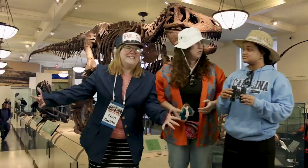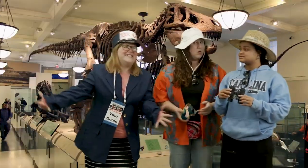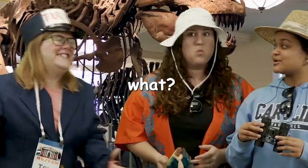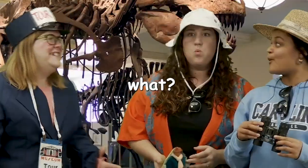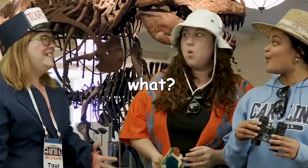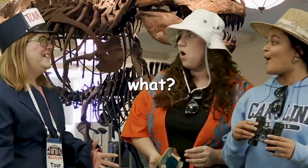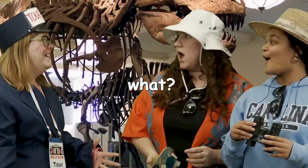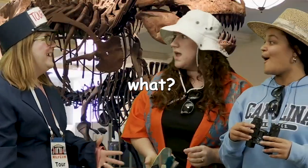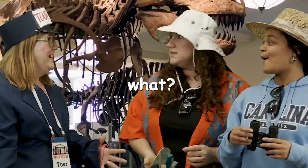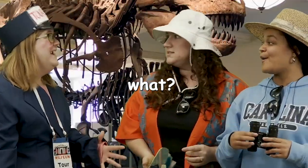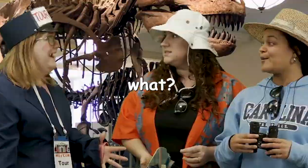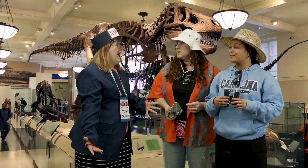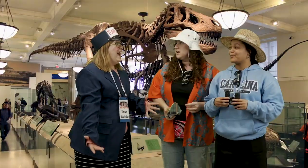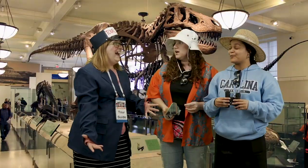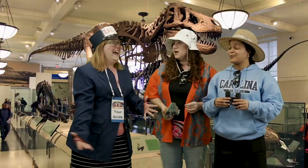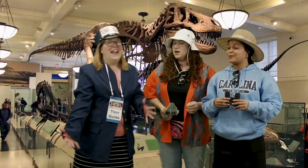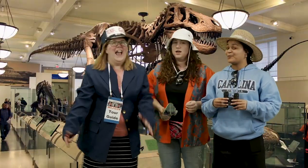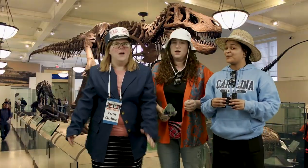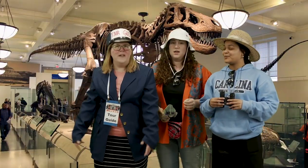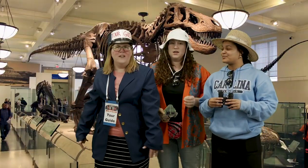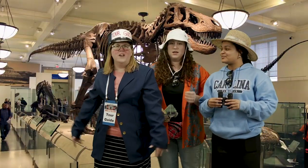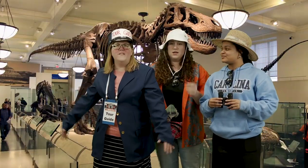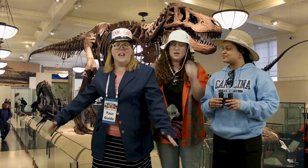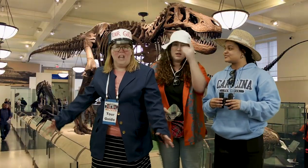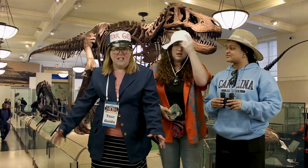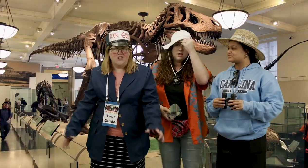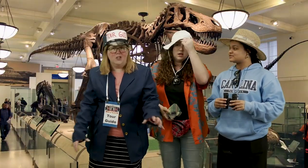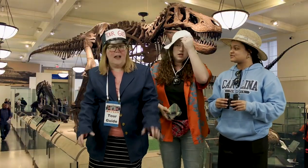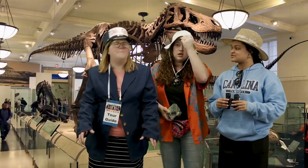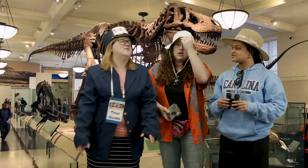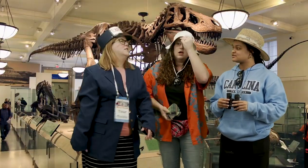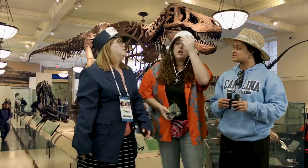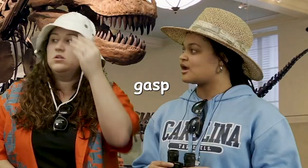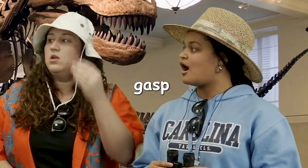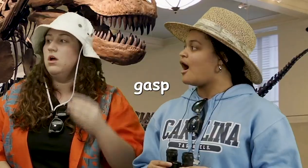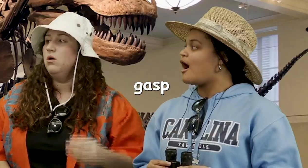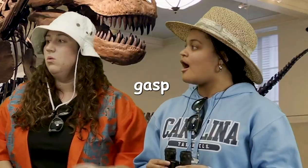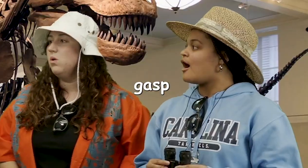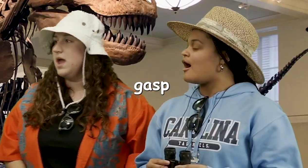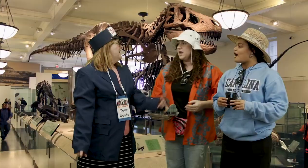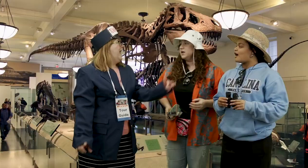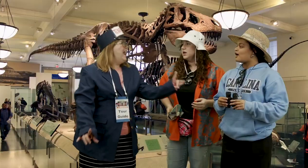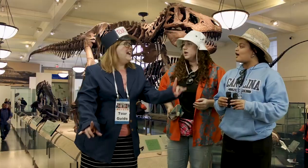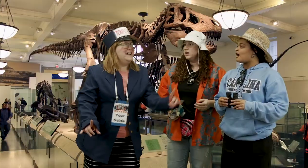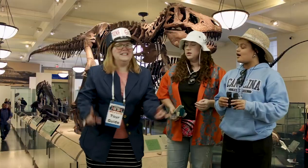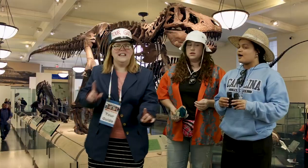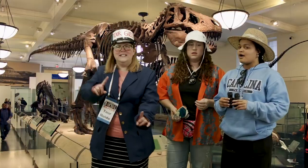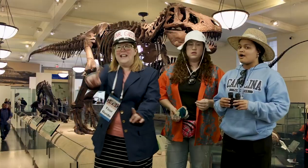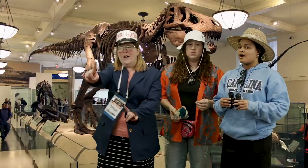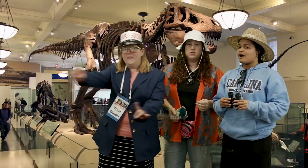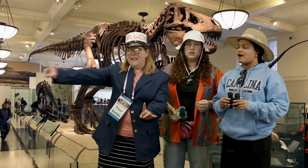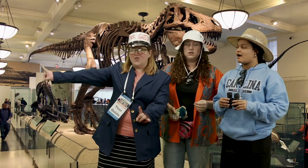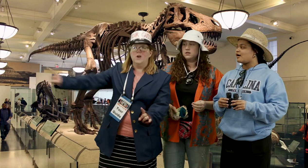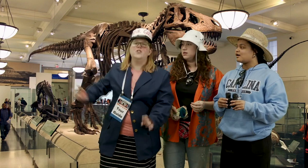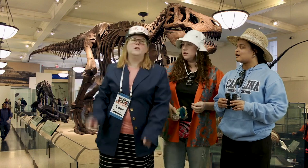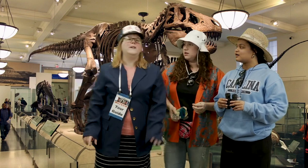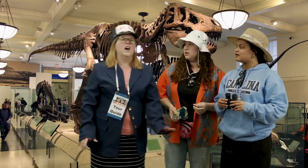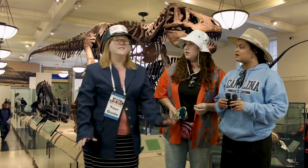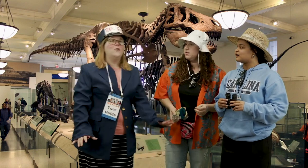what uh-huh and we have a velociraptor no way and down this corridor we also